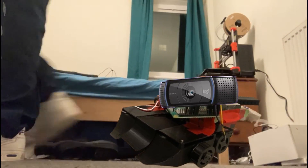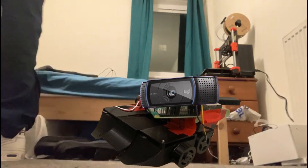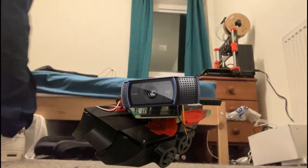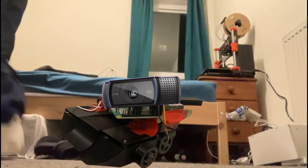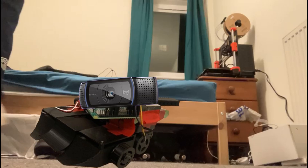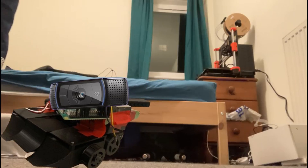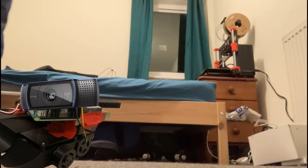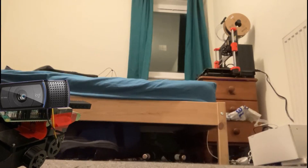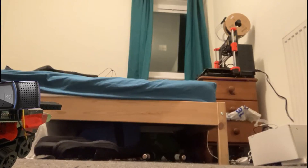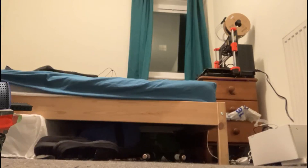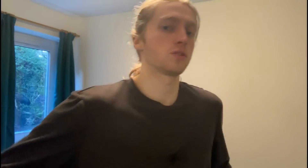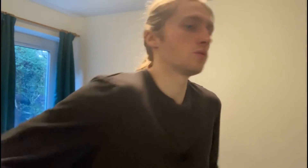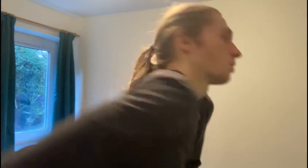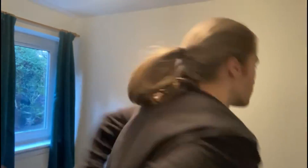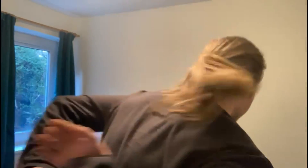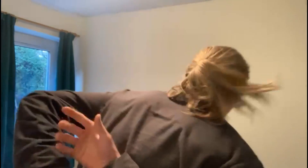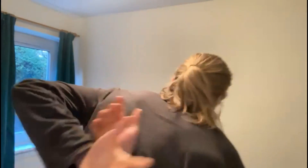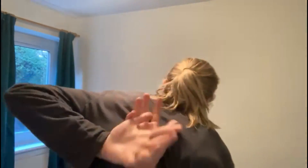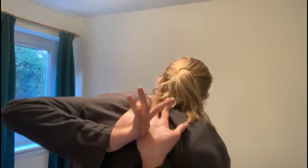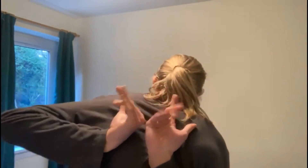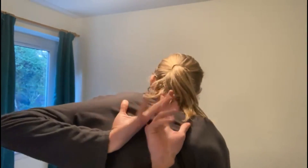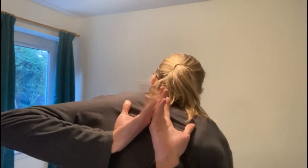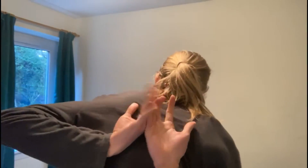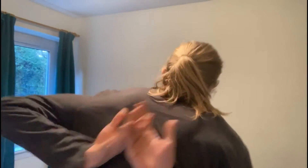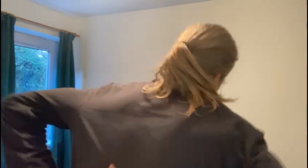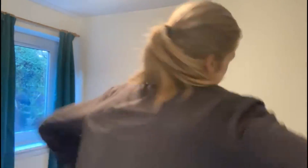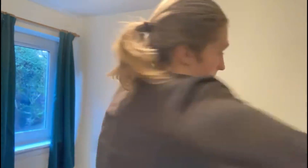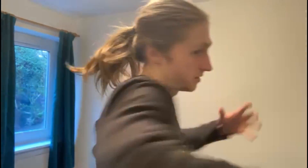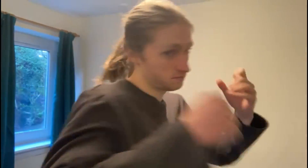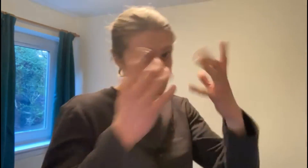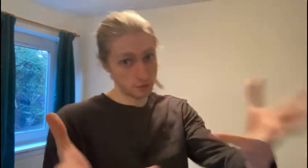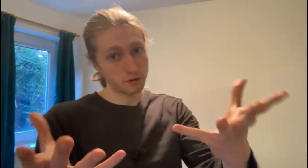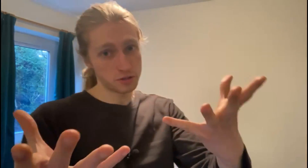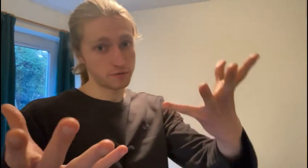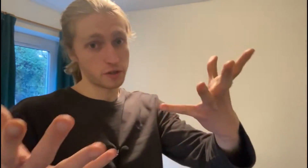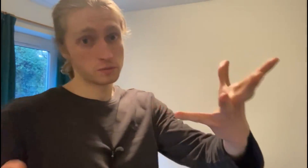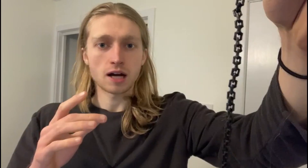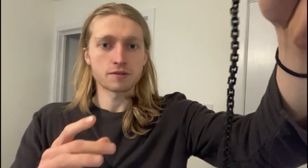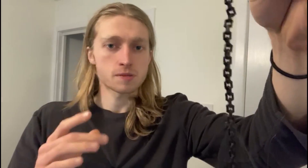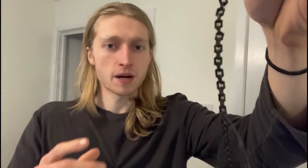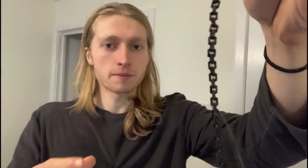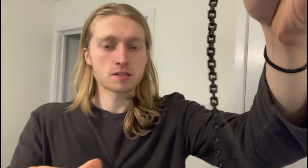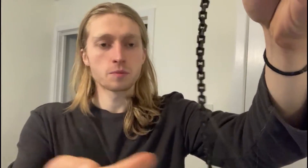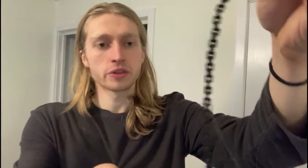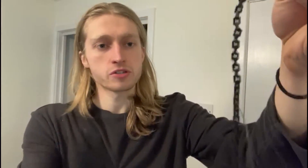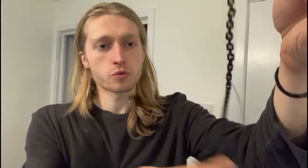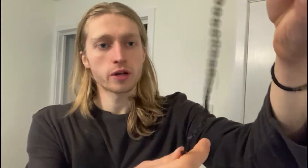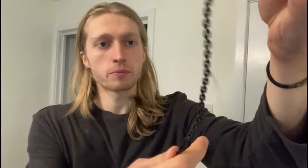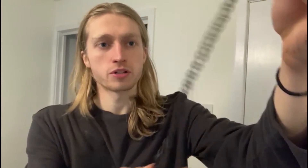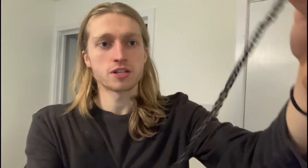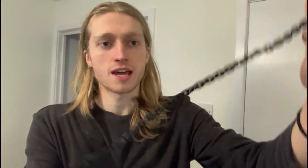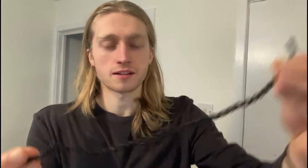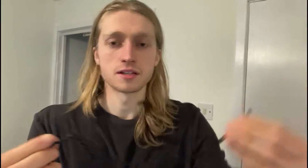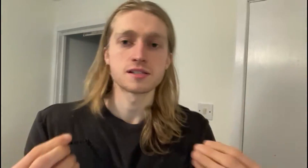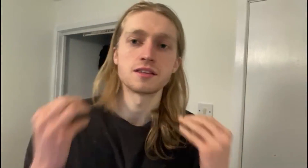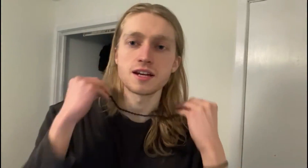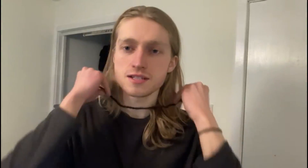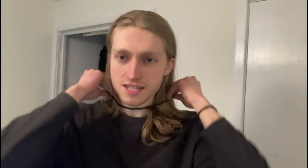top, but you don't sign behind you, you sign in front of you. I've experimented with this 3D printed necklace, and the idea